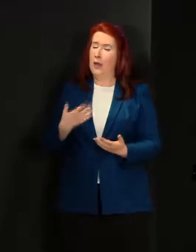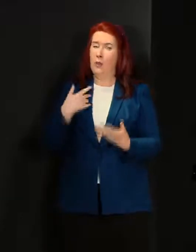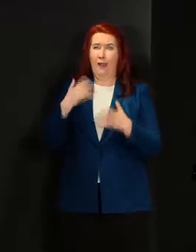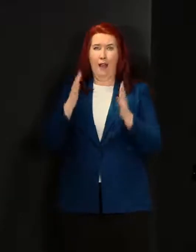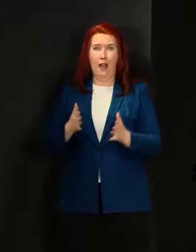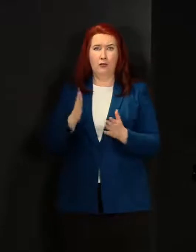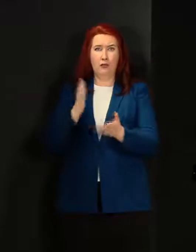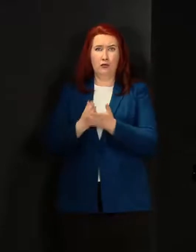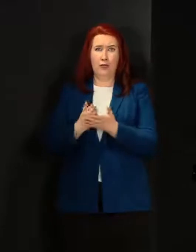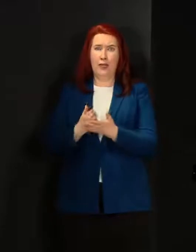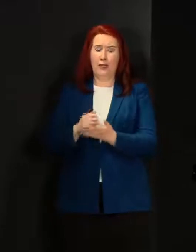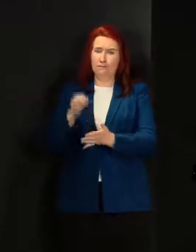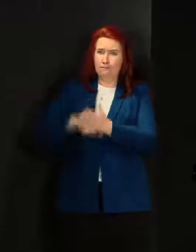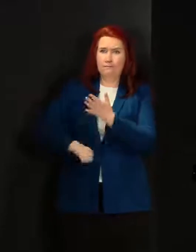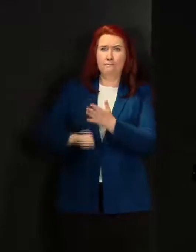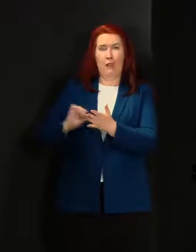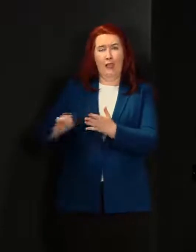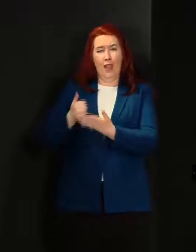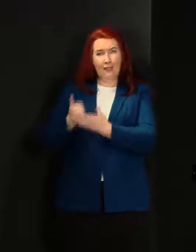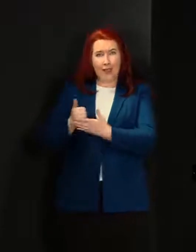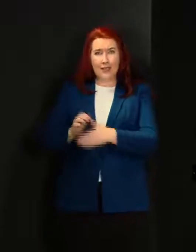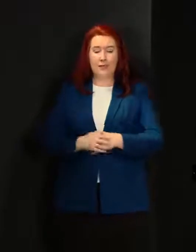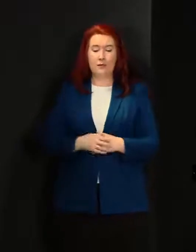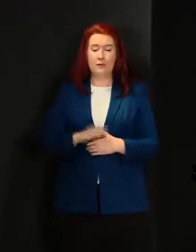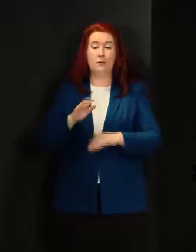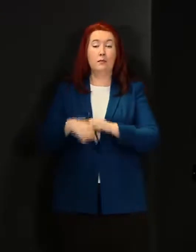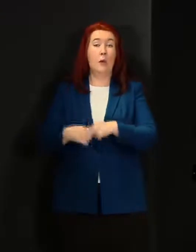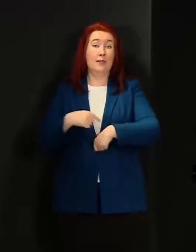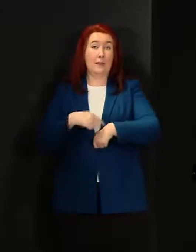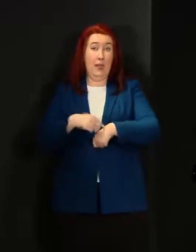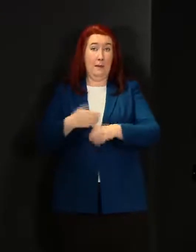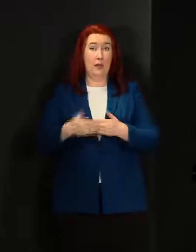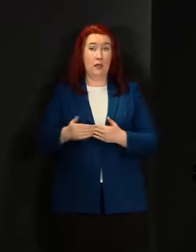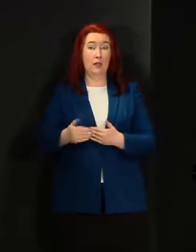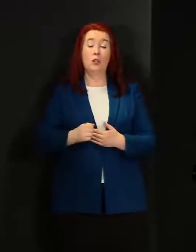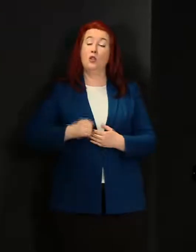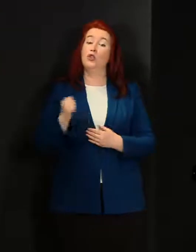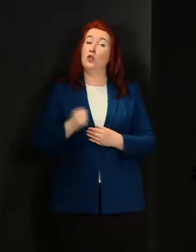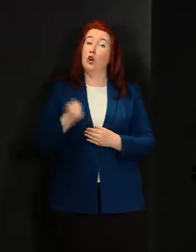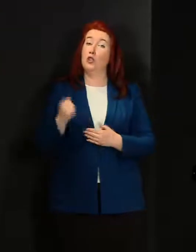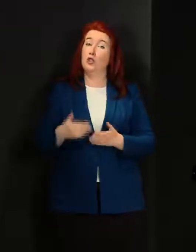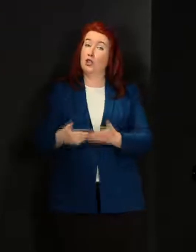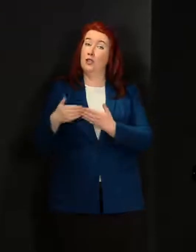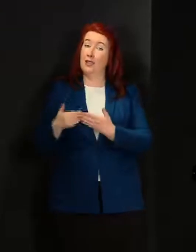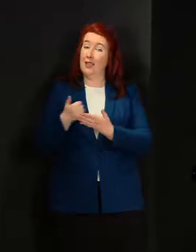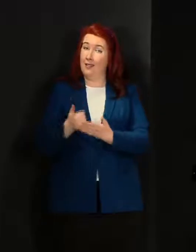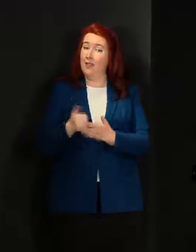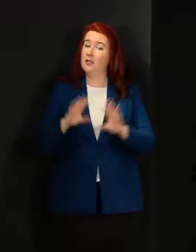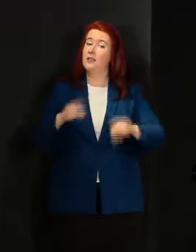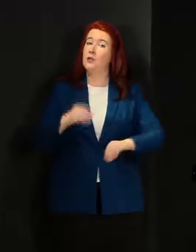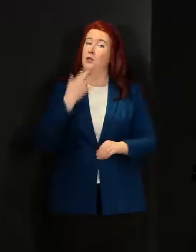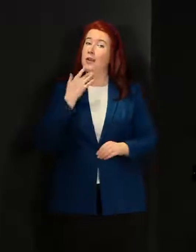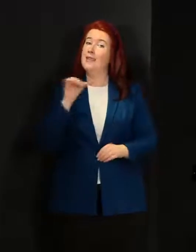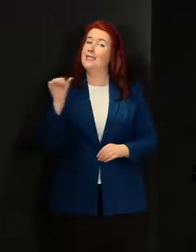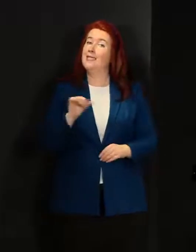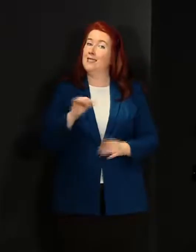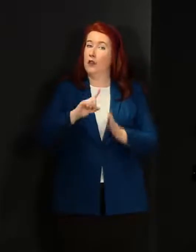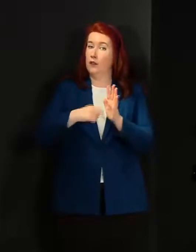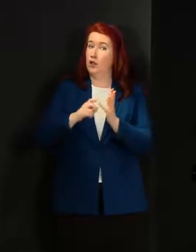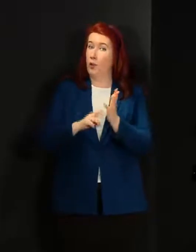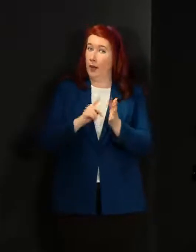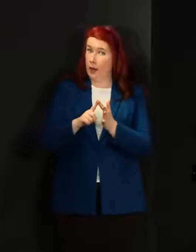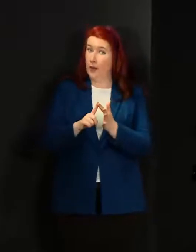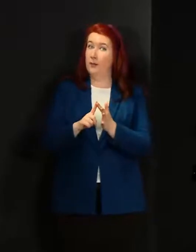advice to that group in terms of timing the Scottish shielding advice finishes on the 16th of June and we